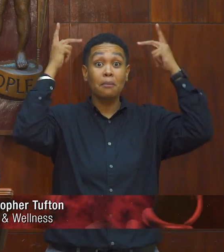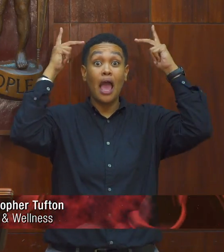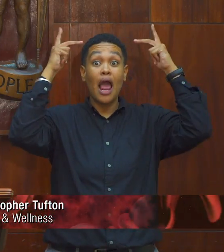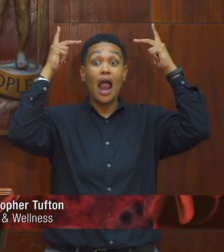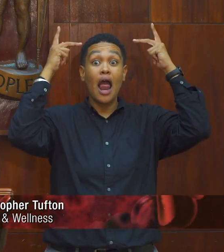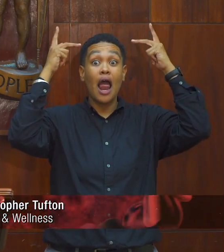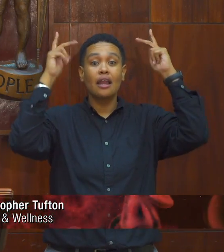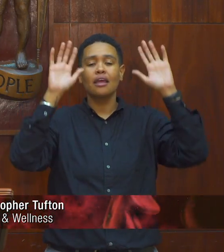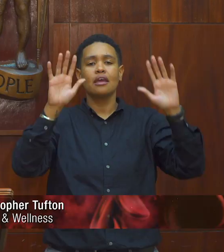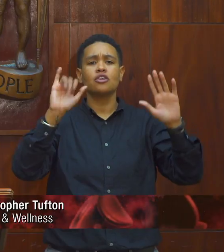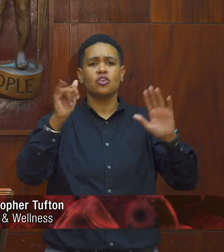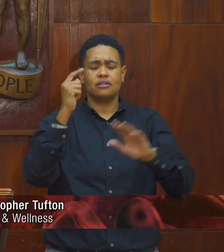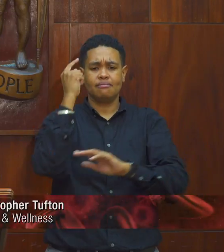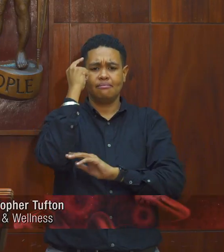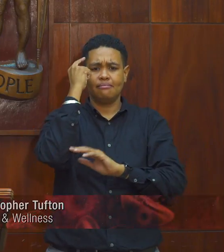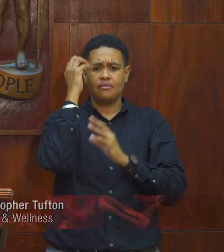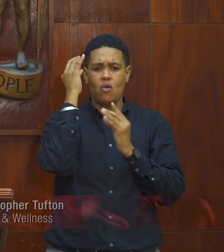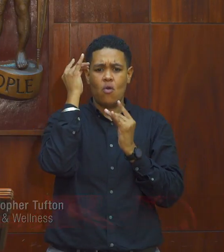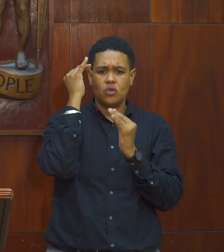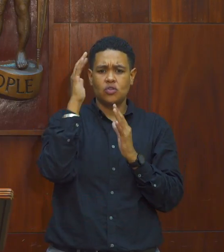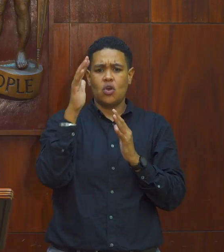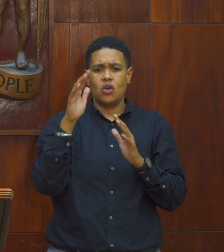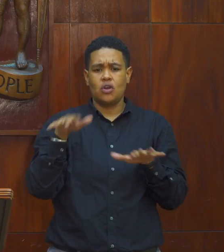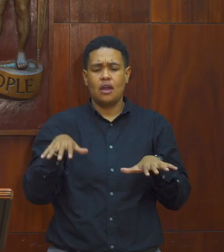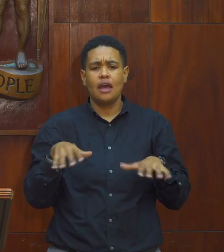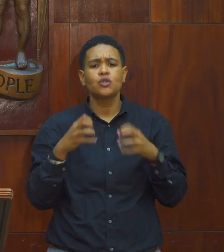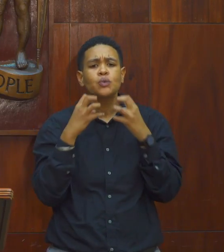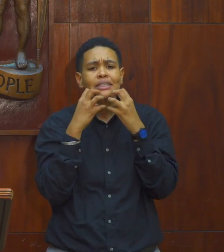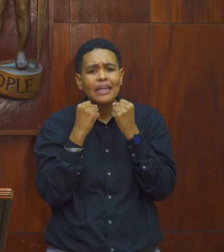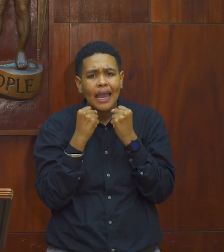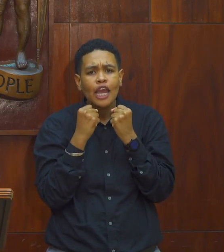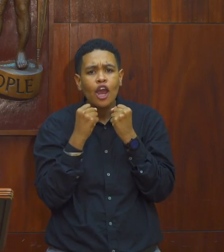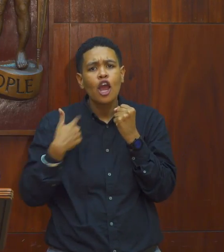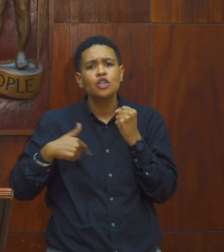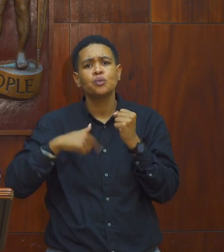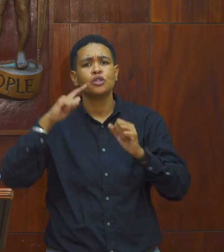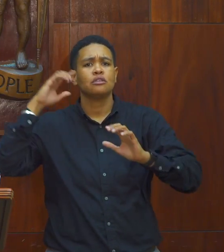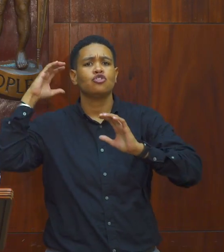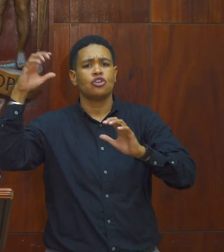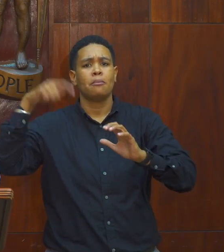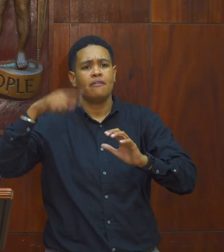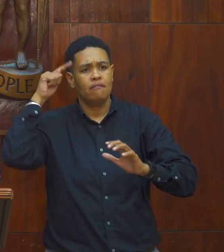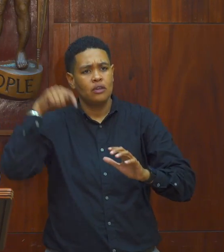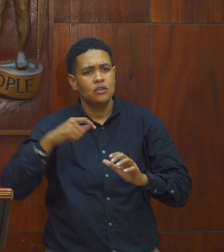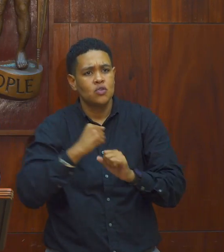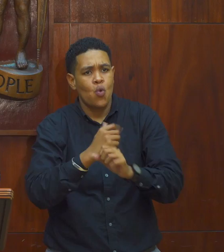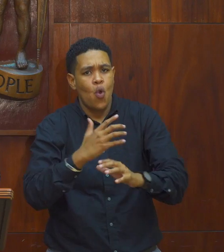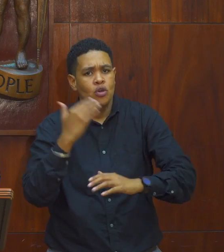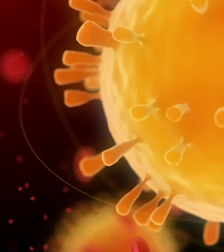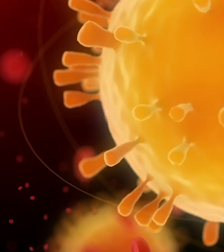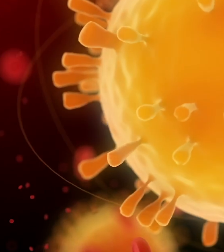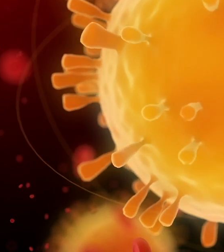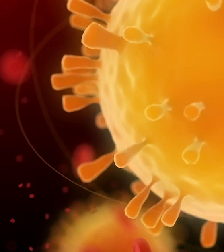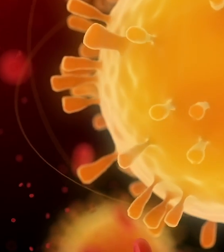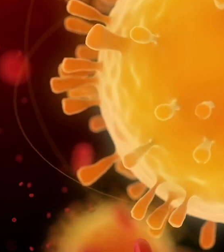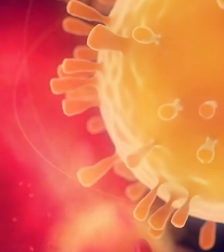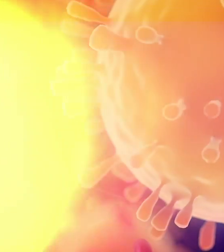just a need to be concerned and to take care as we champion this particular cause together.